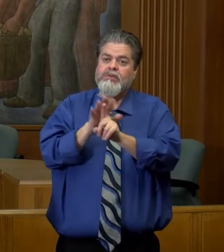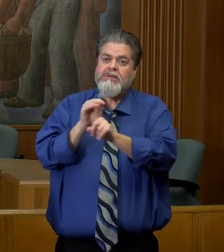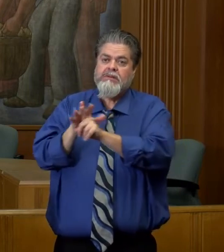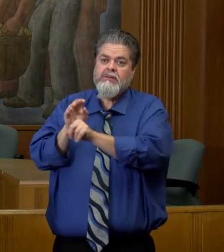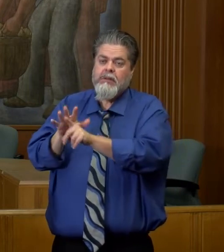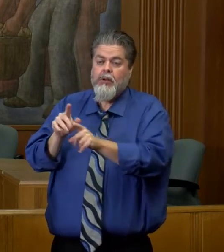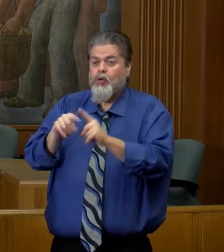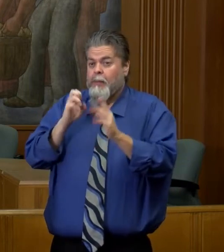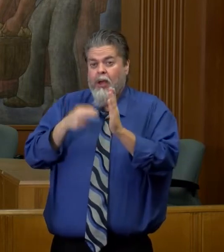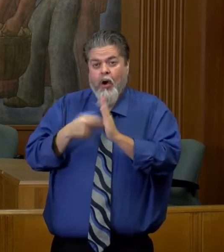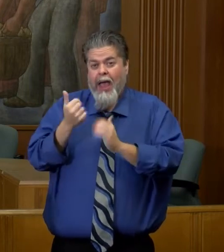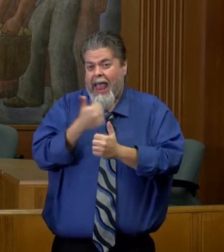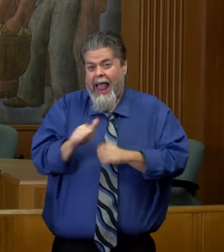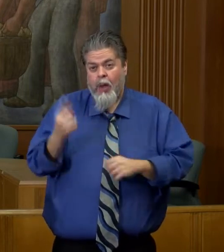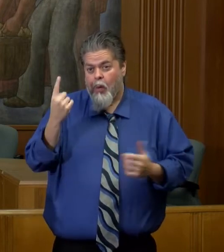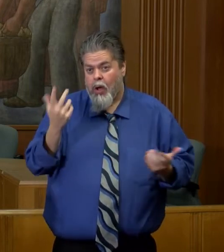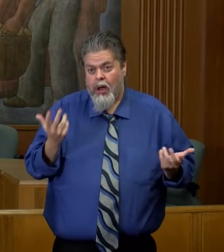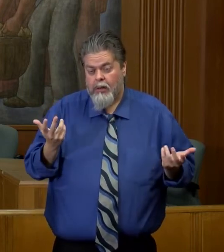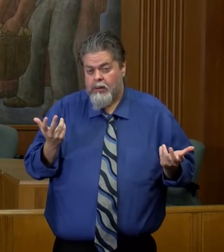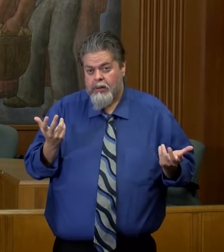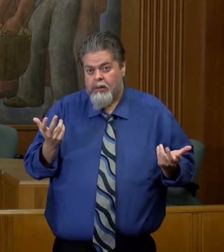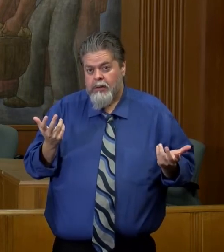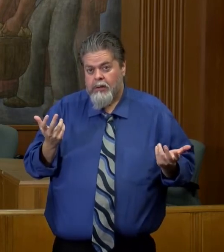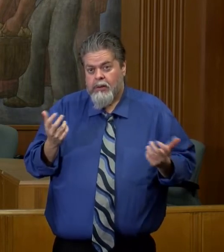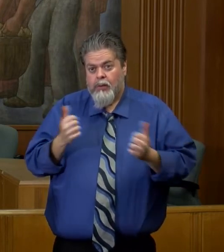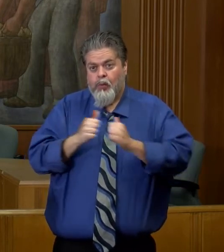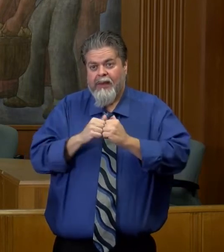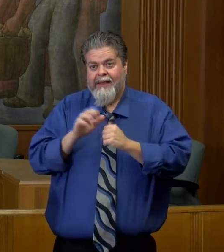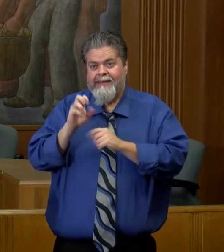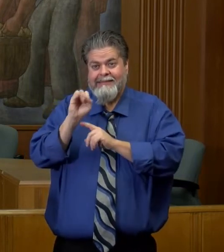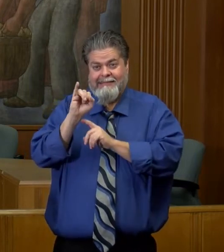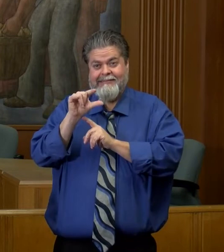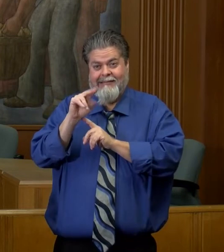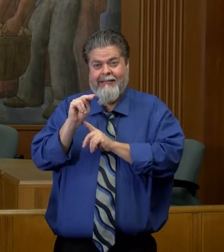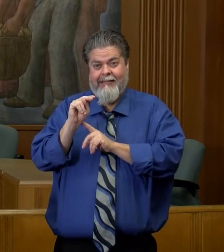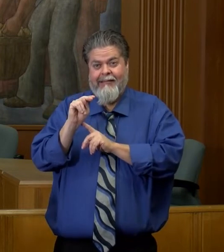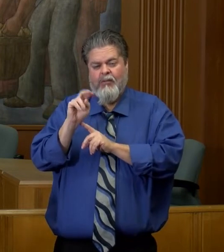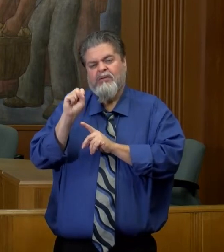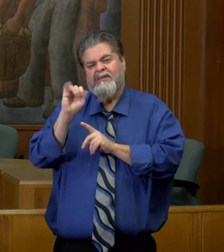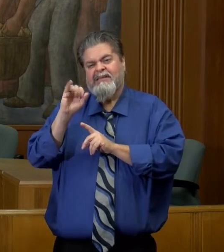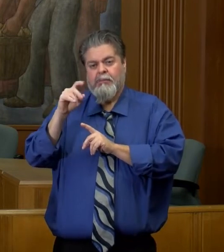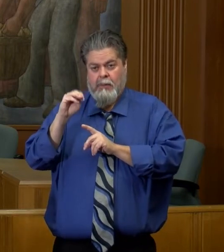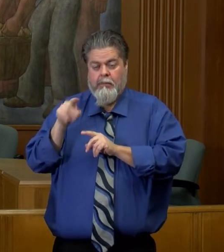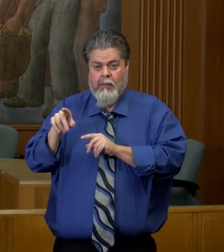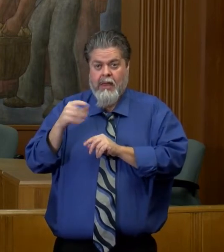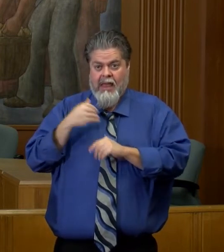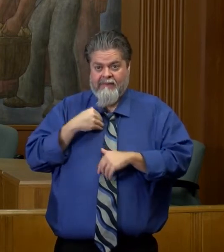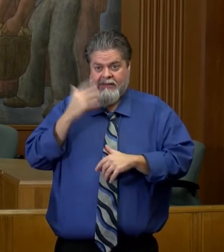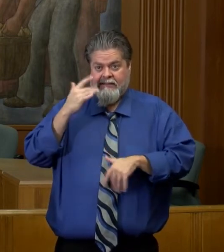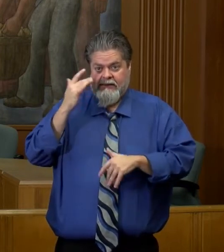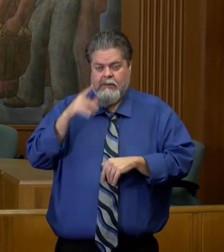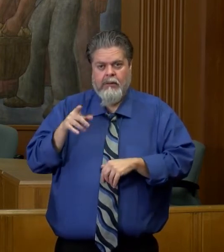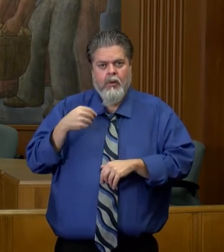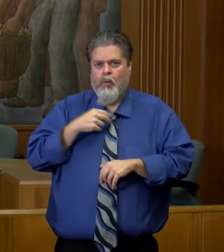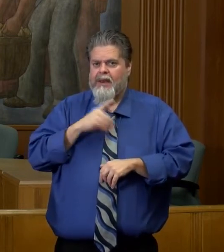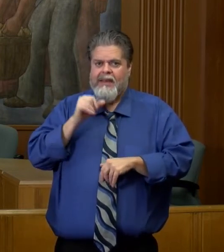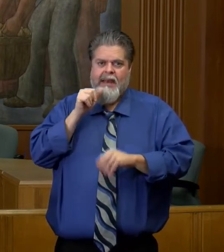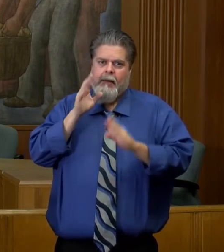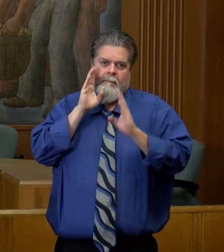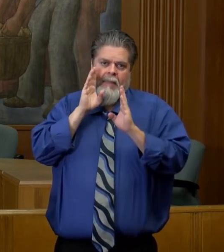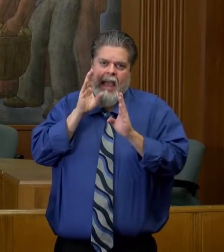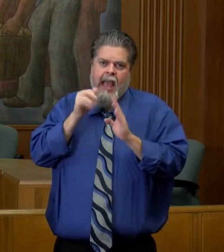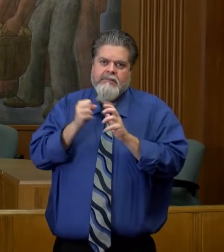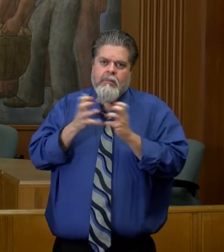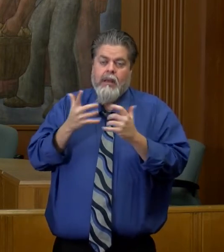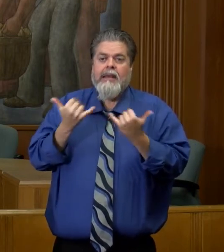frankly anyone with symptoms that in the past perhaps we didn't pay a lot of attention